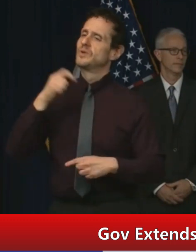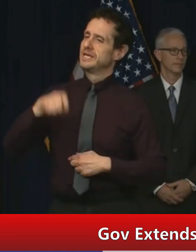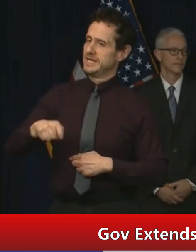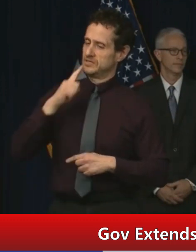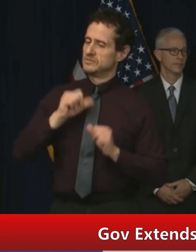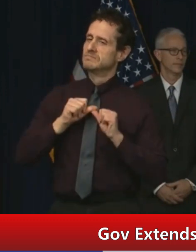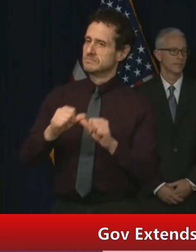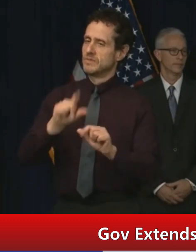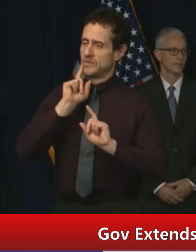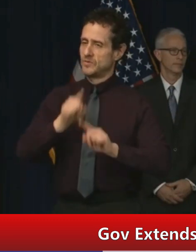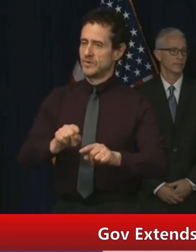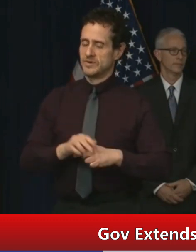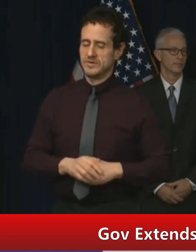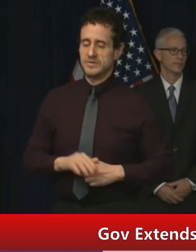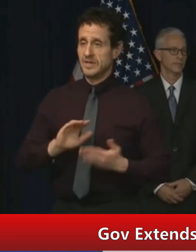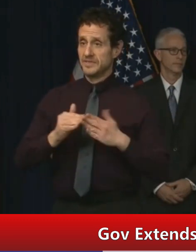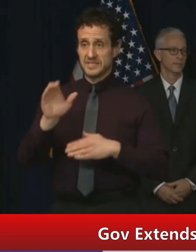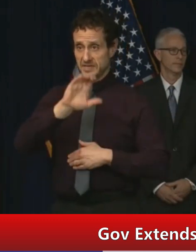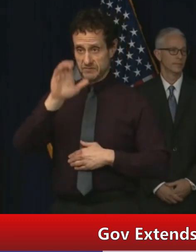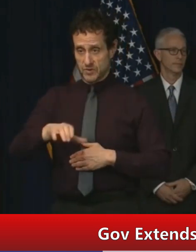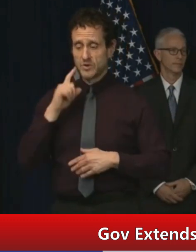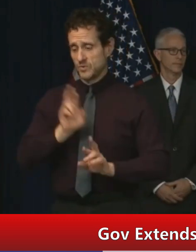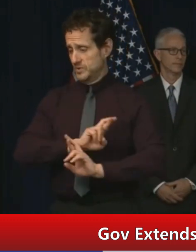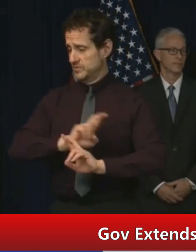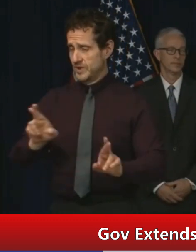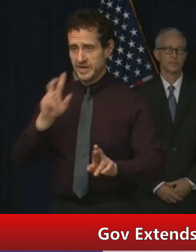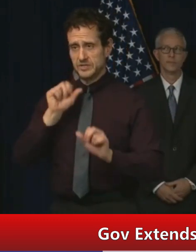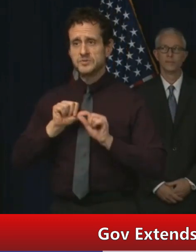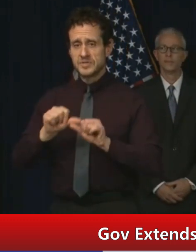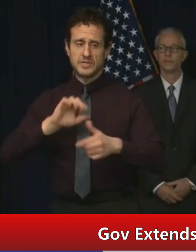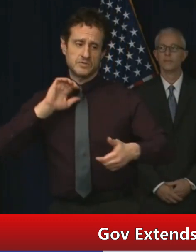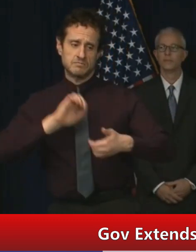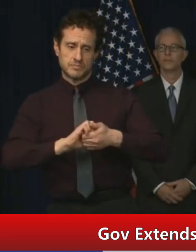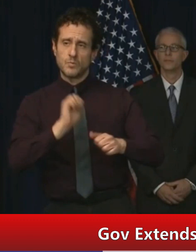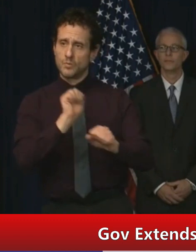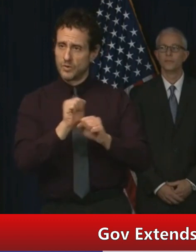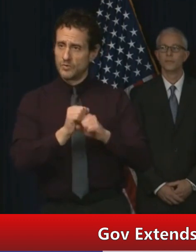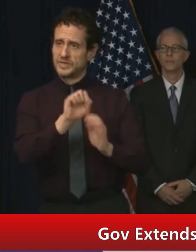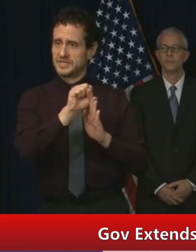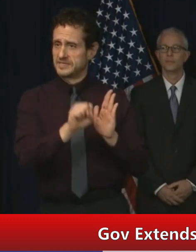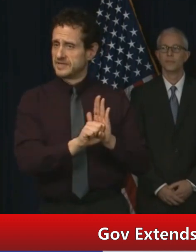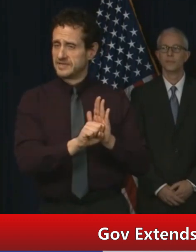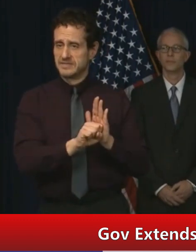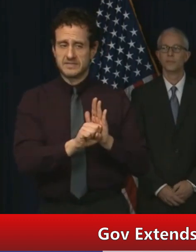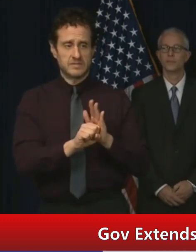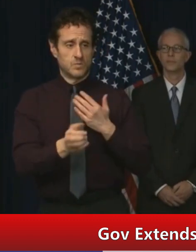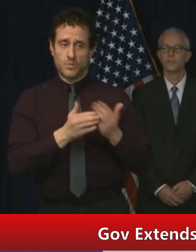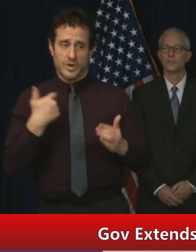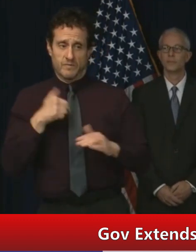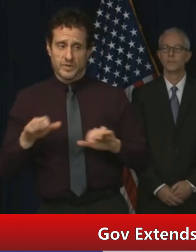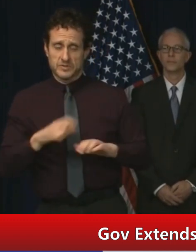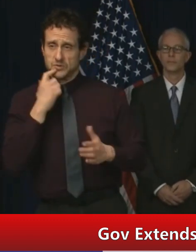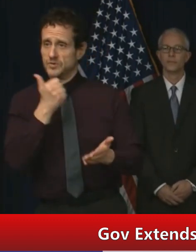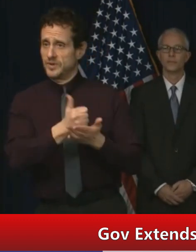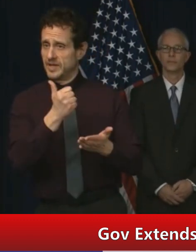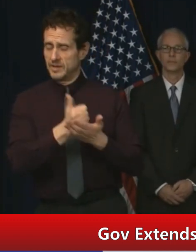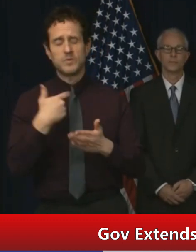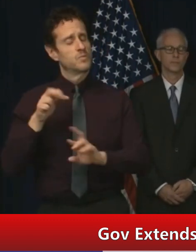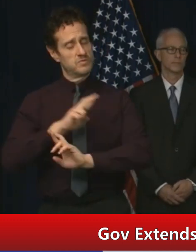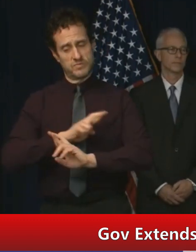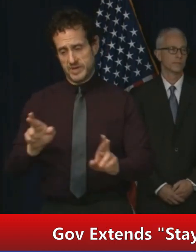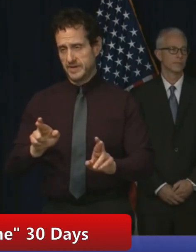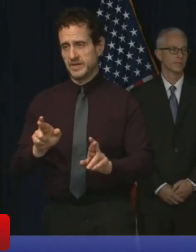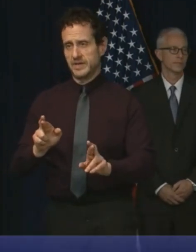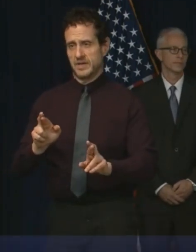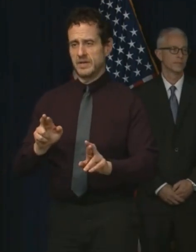And the City of Chicago stands ready to continue to partner with the state in any way possible as we navigate the